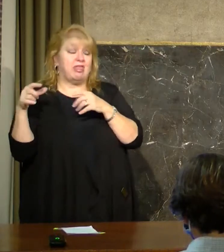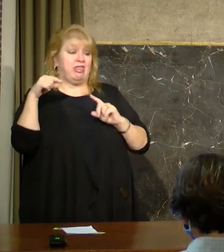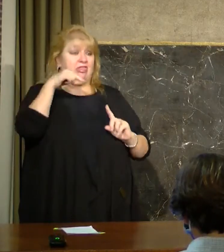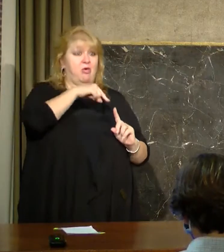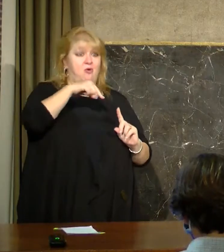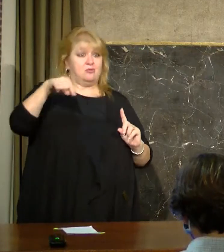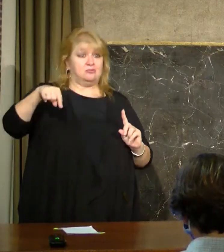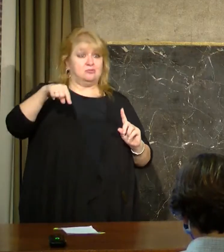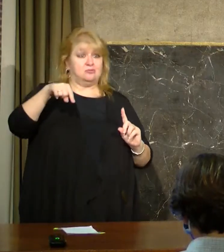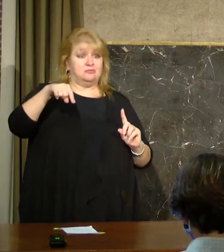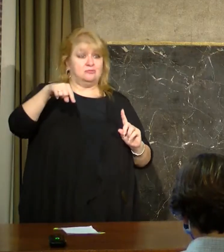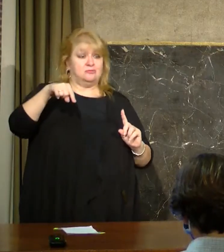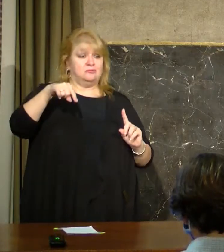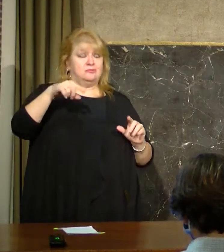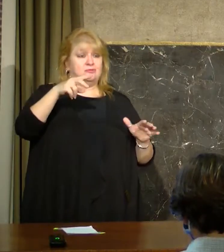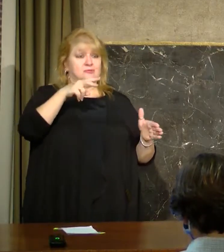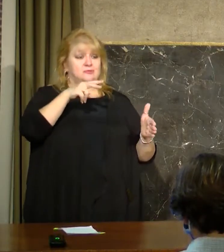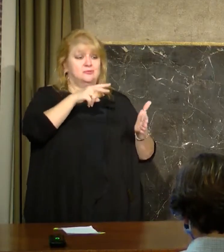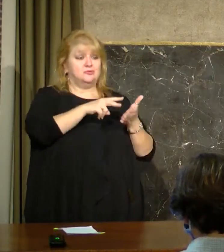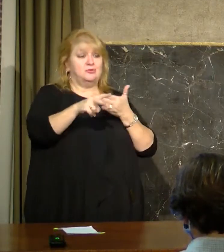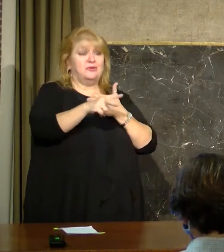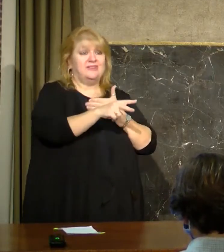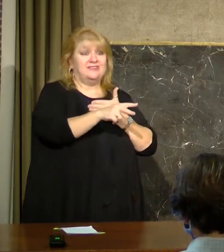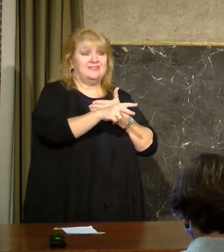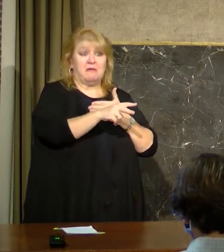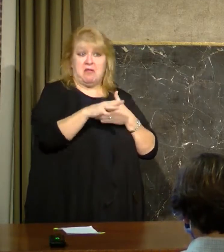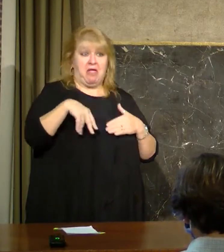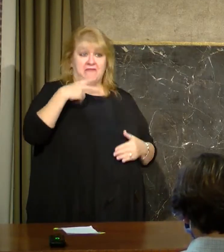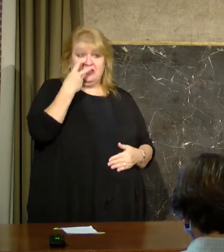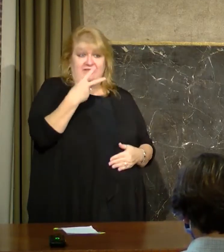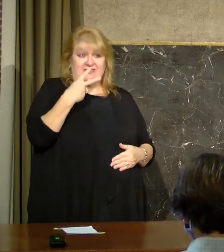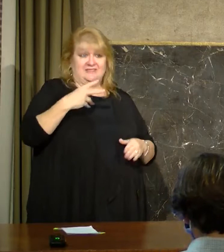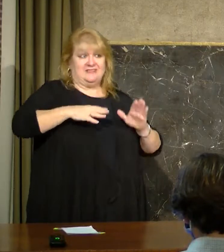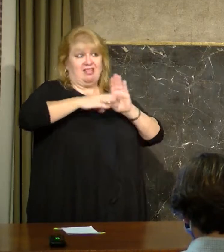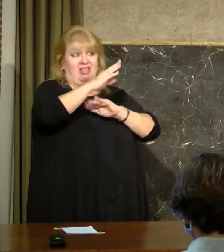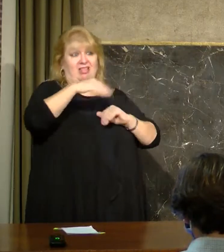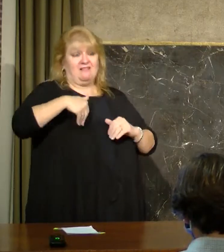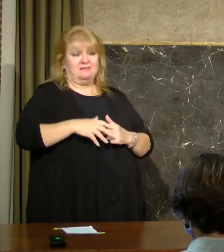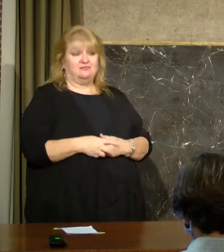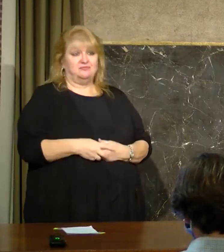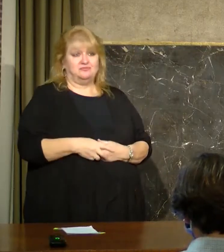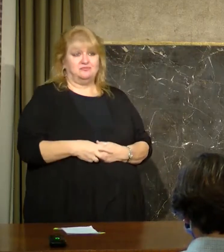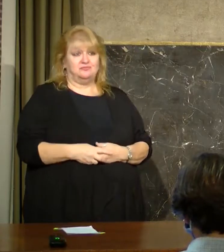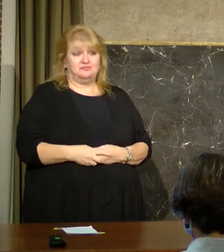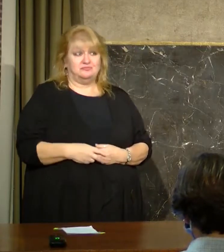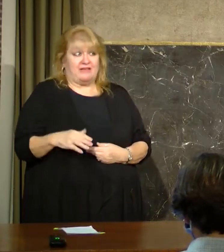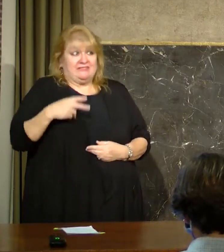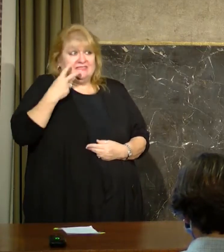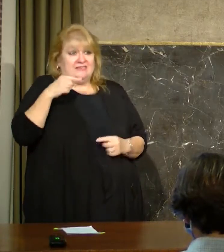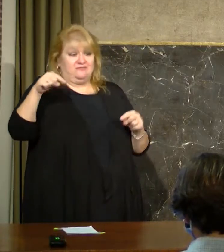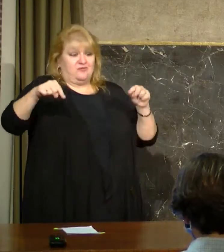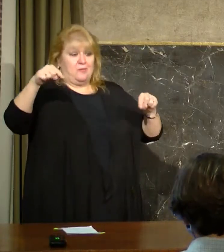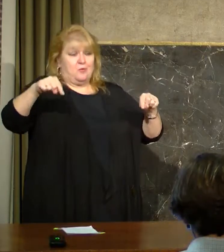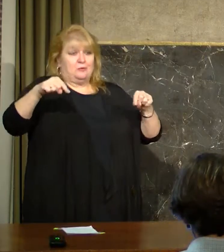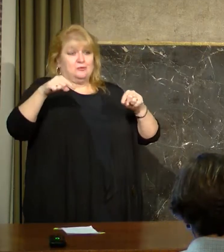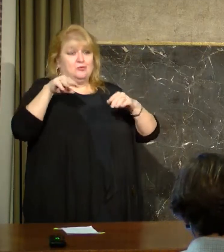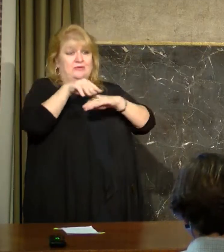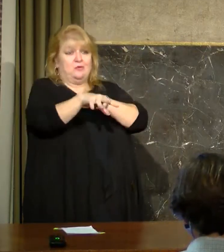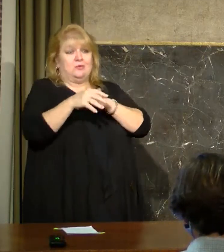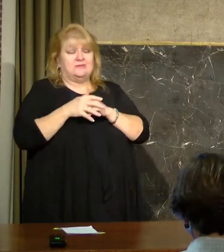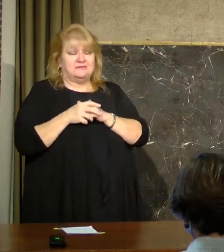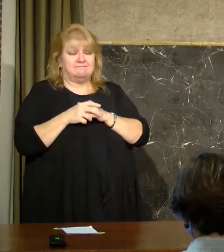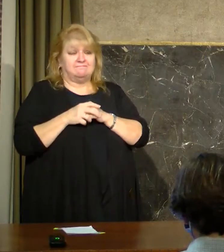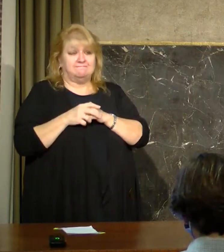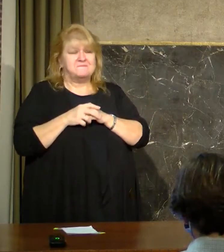We can't undo what was done yesterday, and so what we have to do is focus